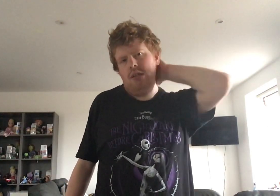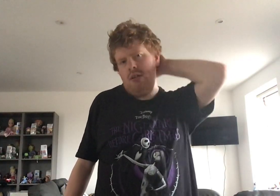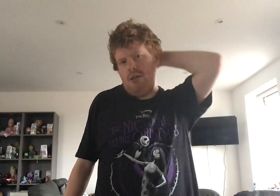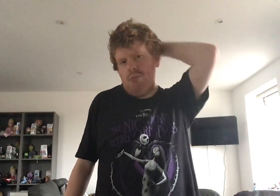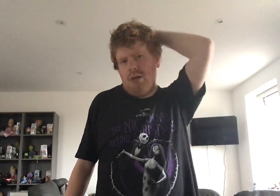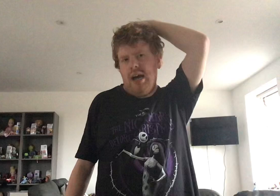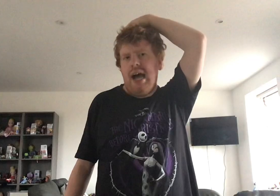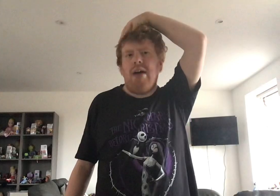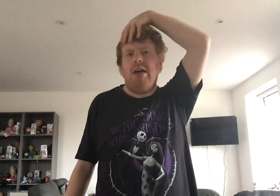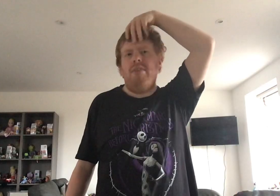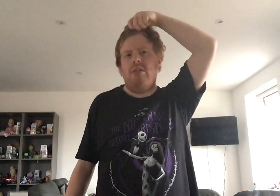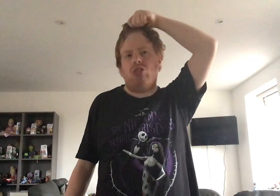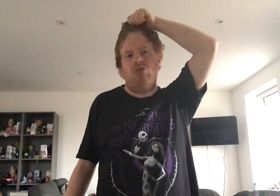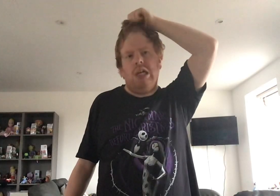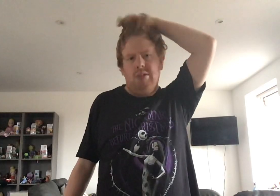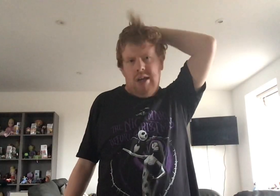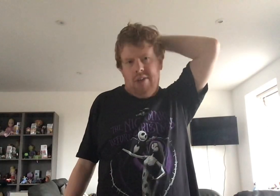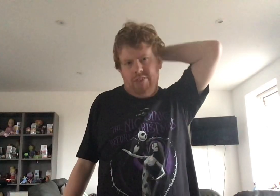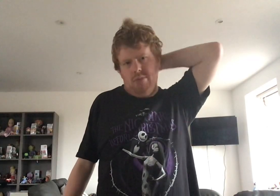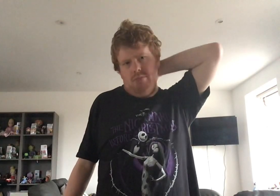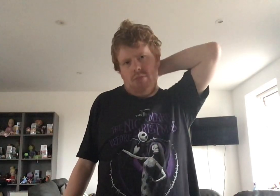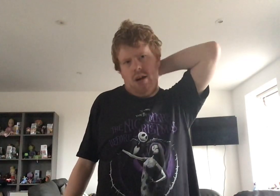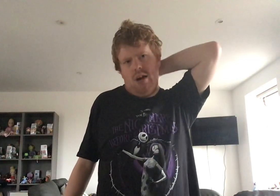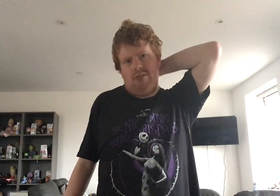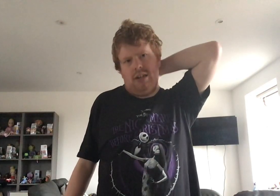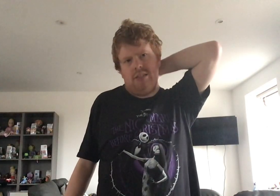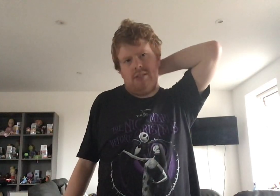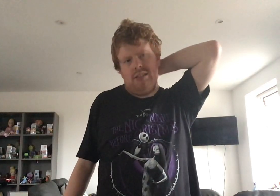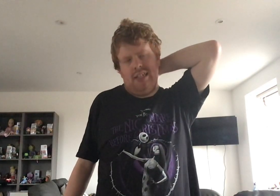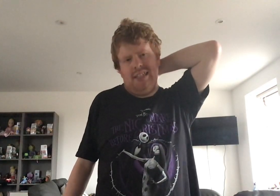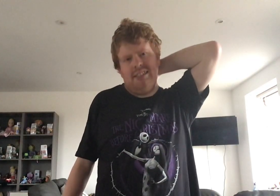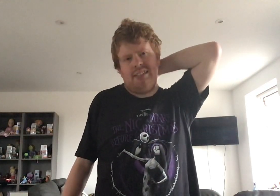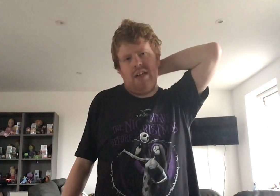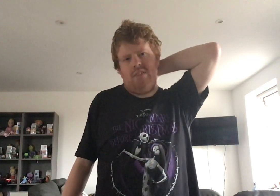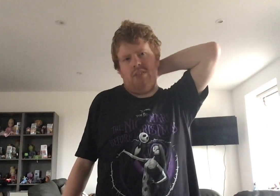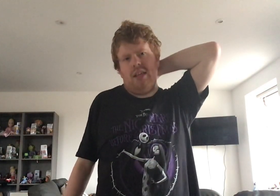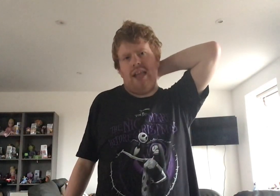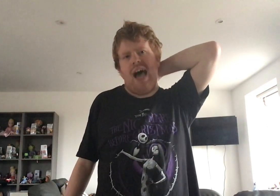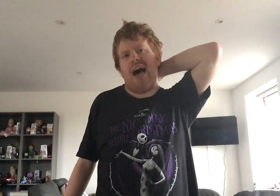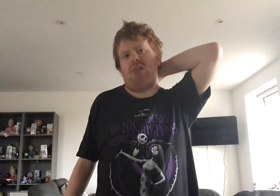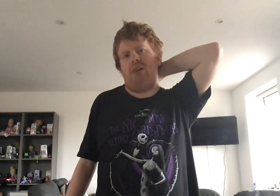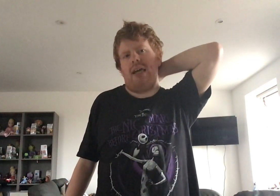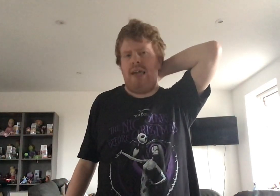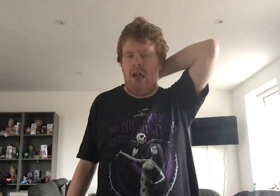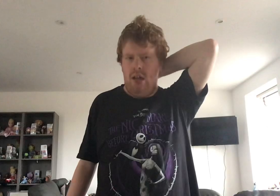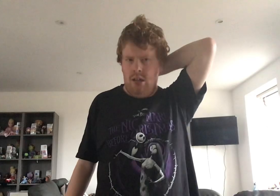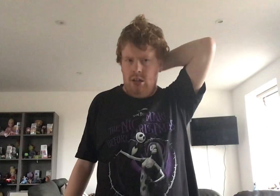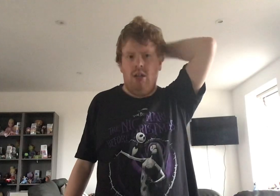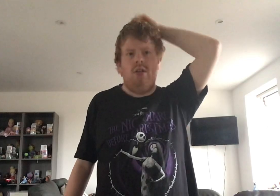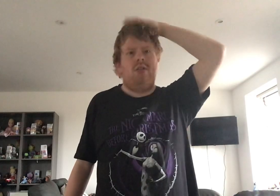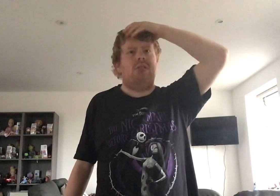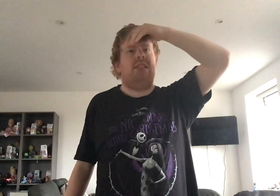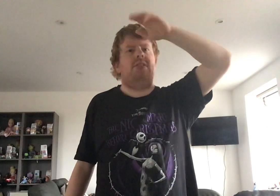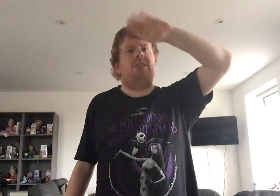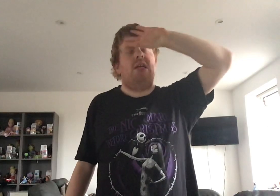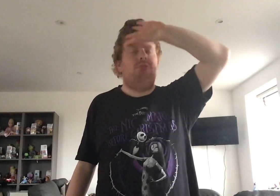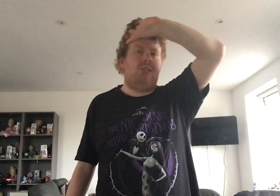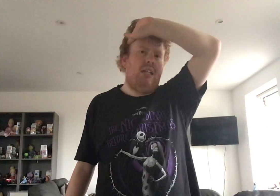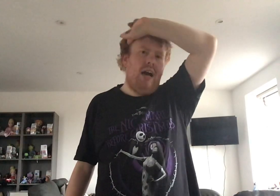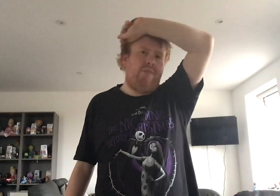But, however, Doodly will have it quite easier than Harry. Since he wouldn't have